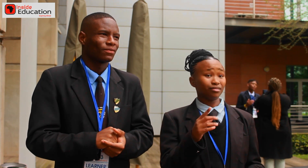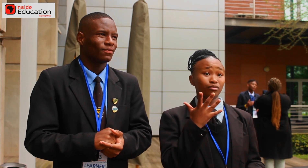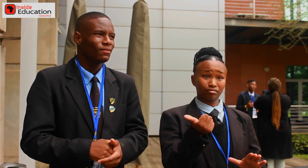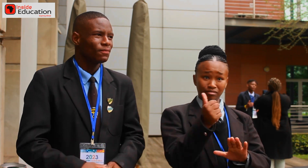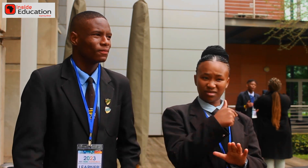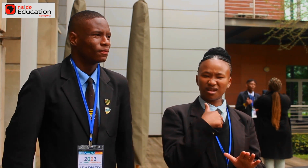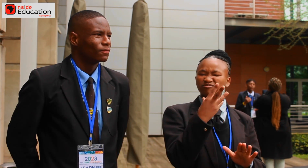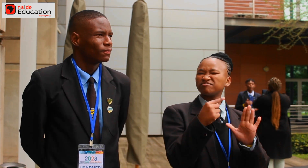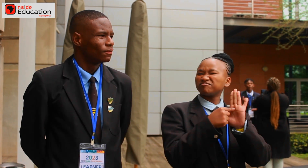it.